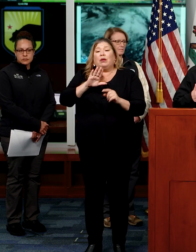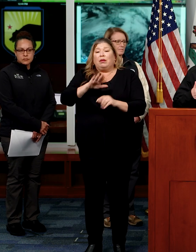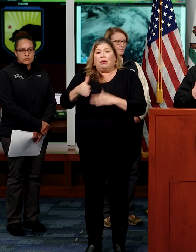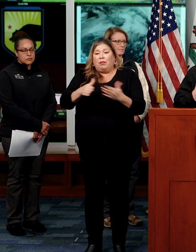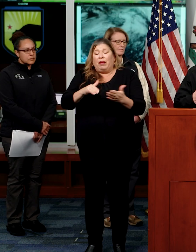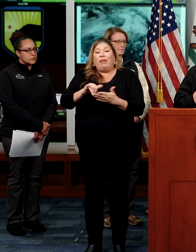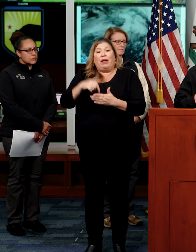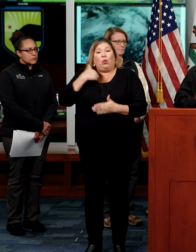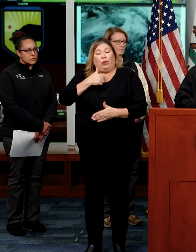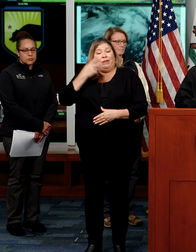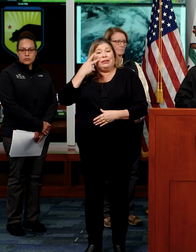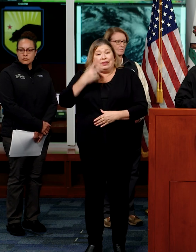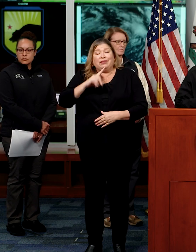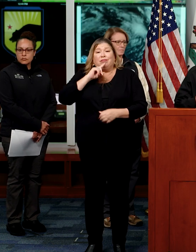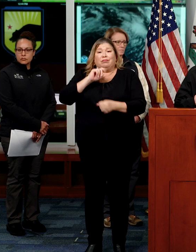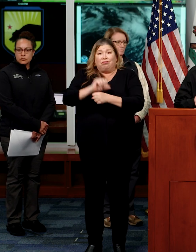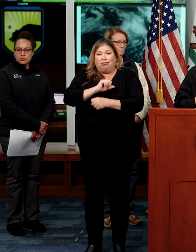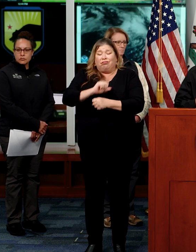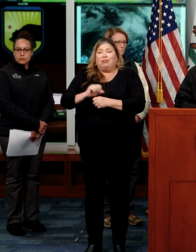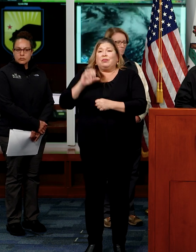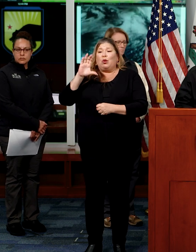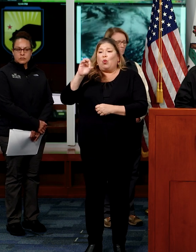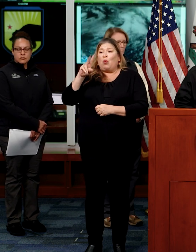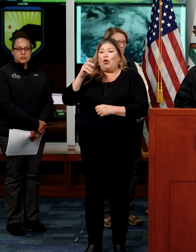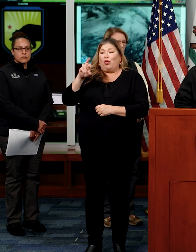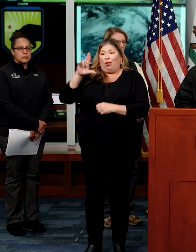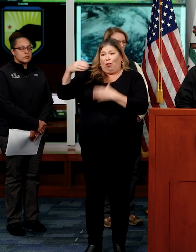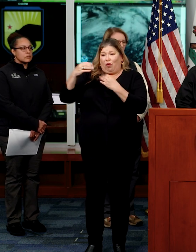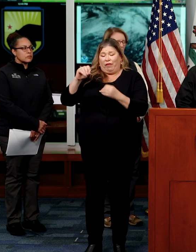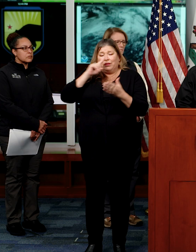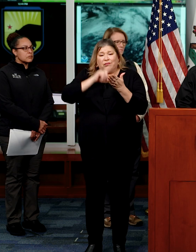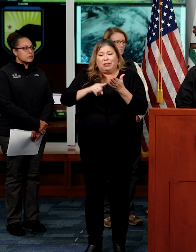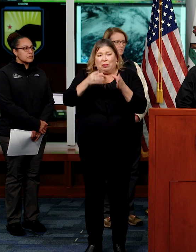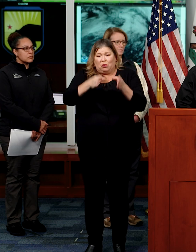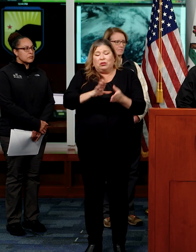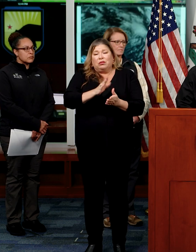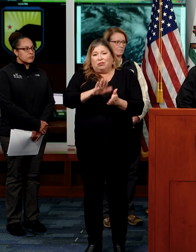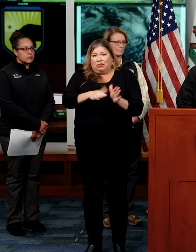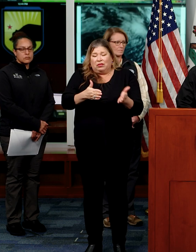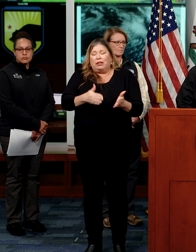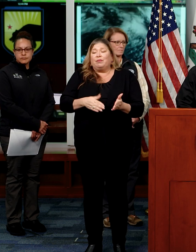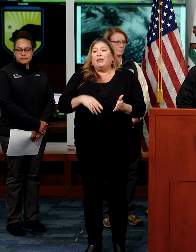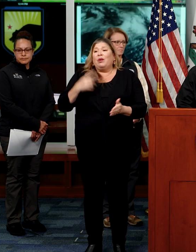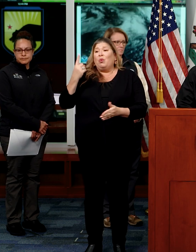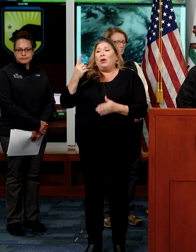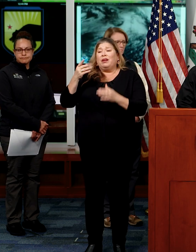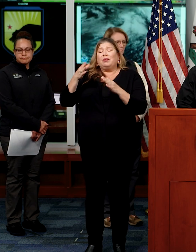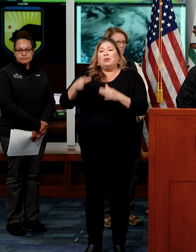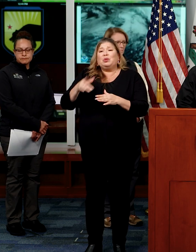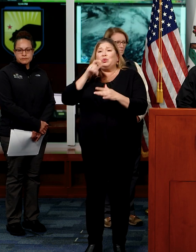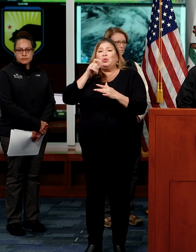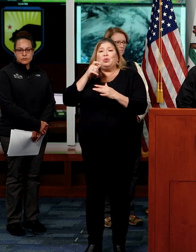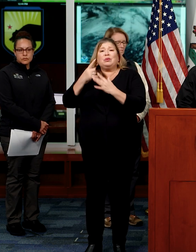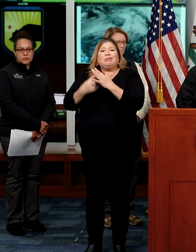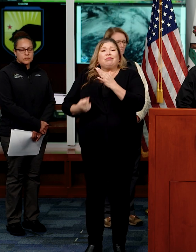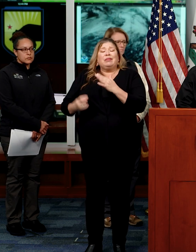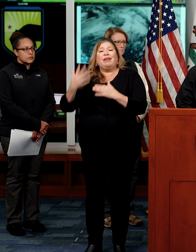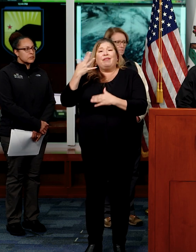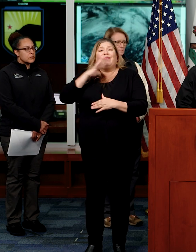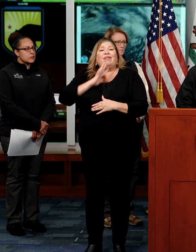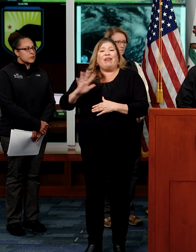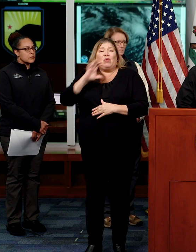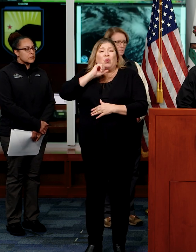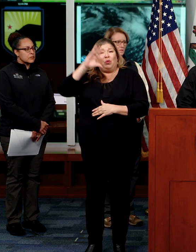see and have confirmed by the coroner's office. With the missing five-year-old in San Luis Obispo County,